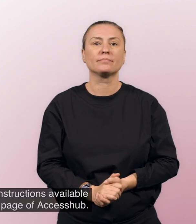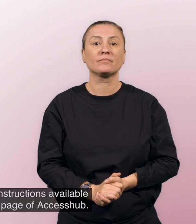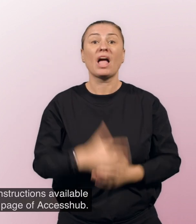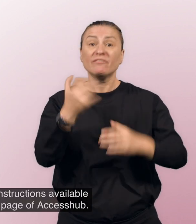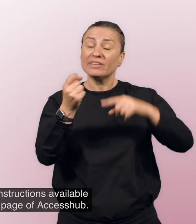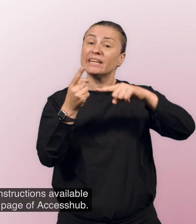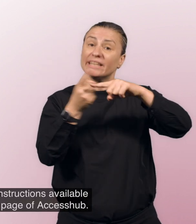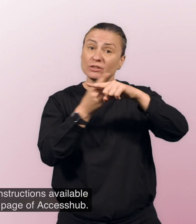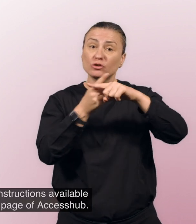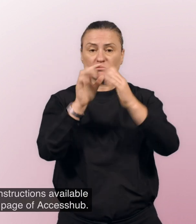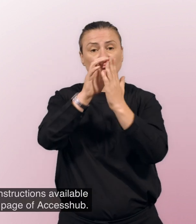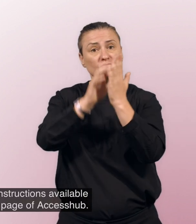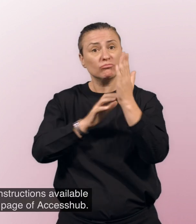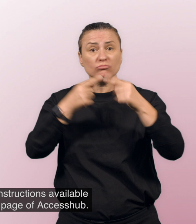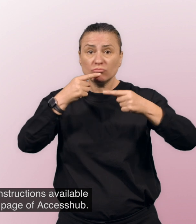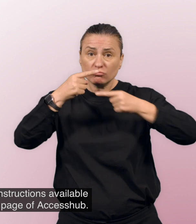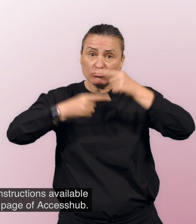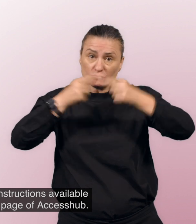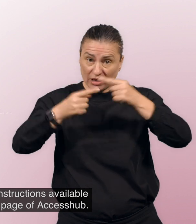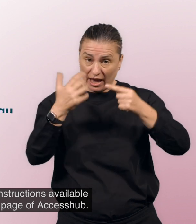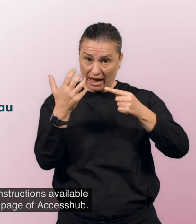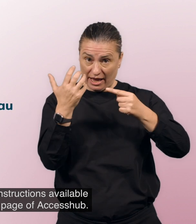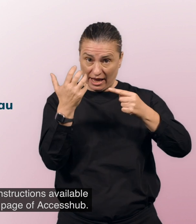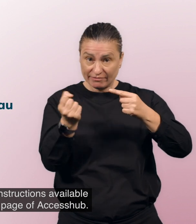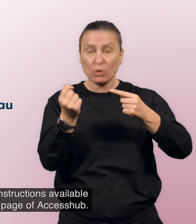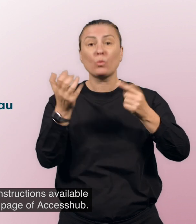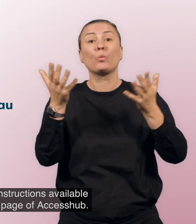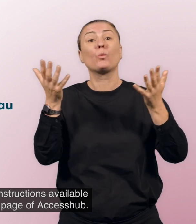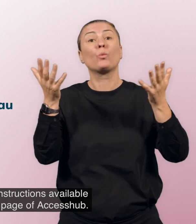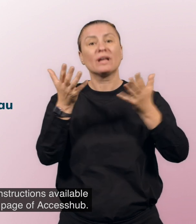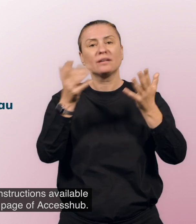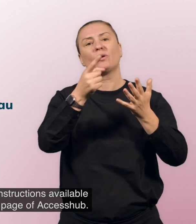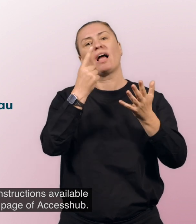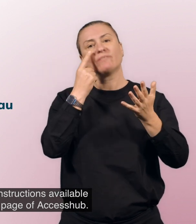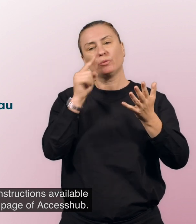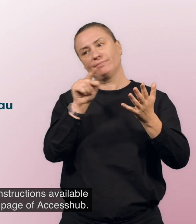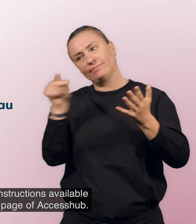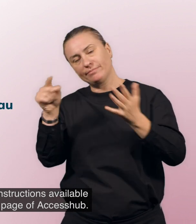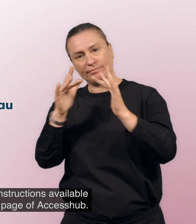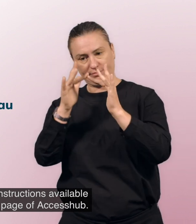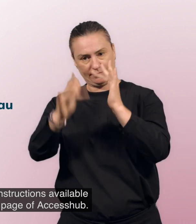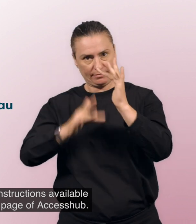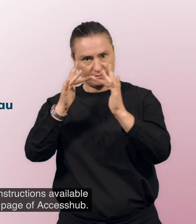There are also English instructions available on the Service Features page of Access Hub.